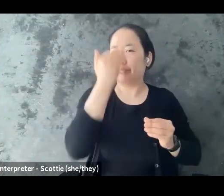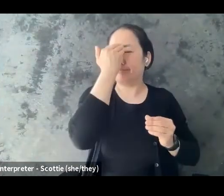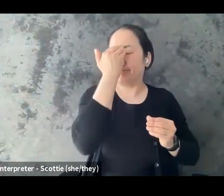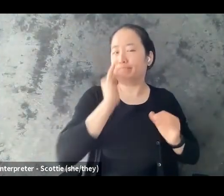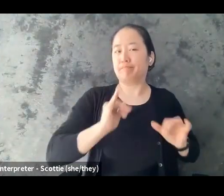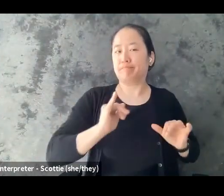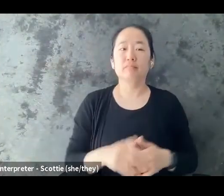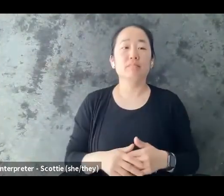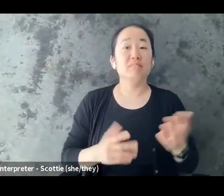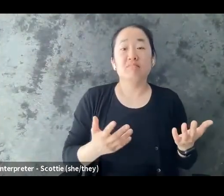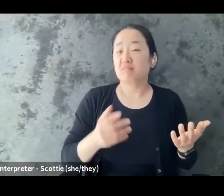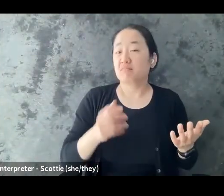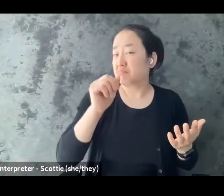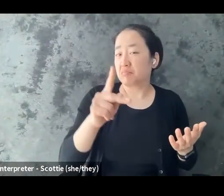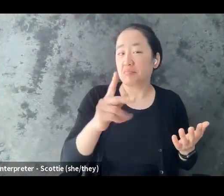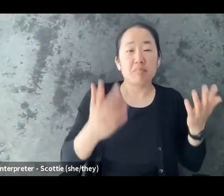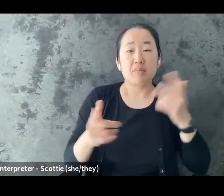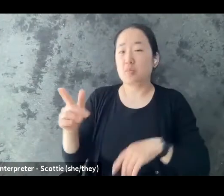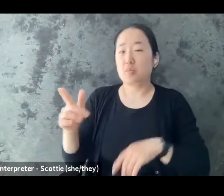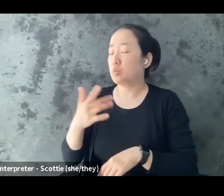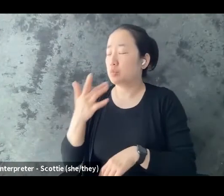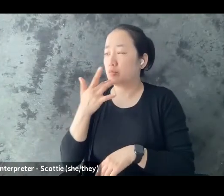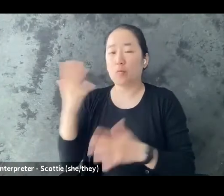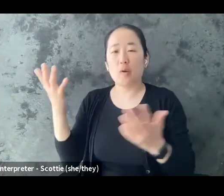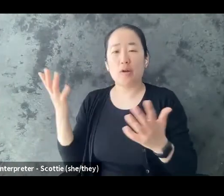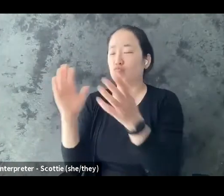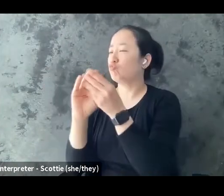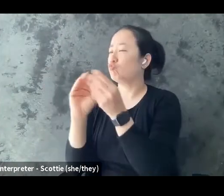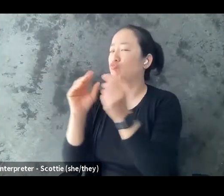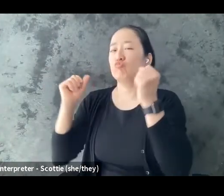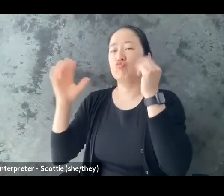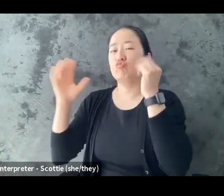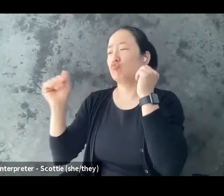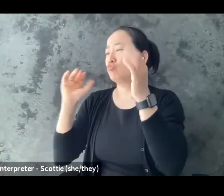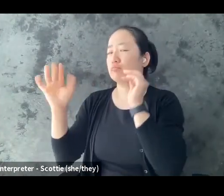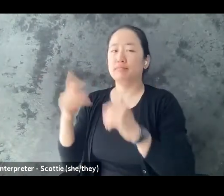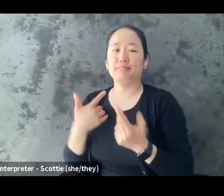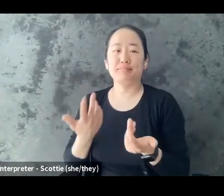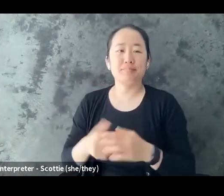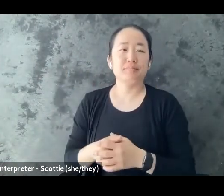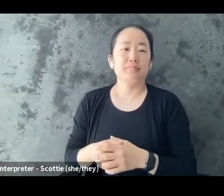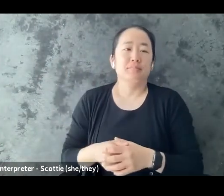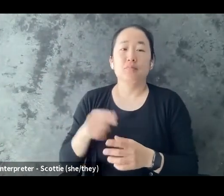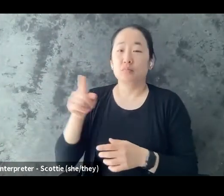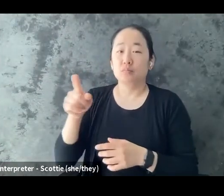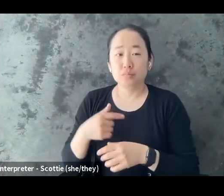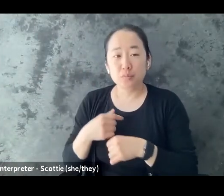to speak from the heart maybe you create this comfortable and inviting space to maybe start this conversation you might